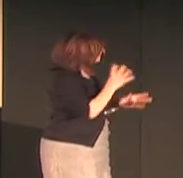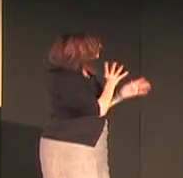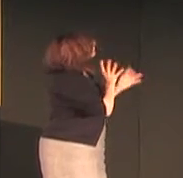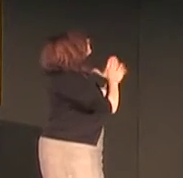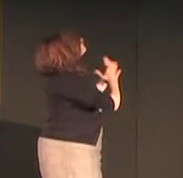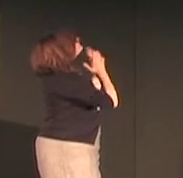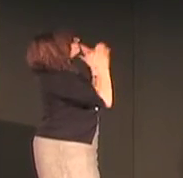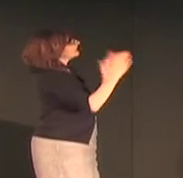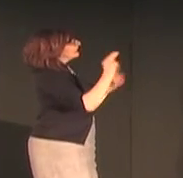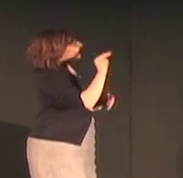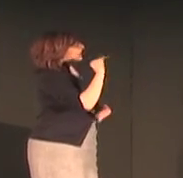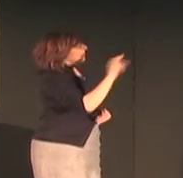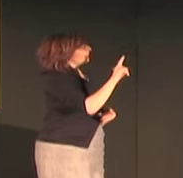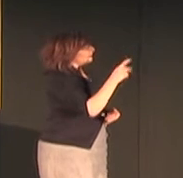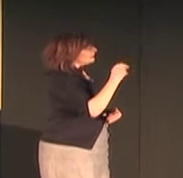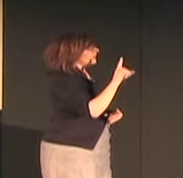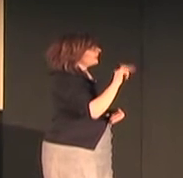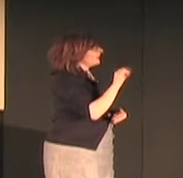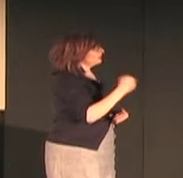lipstick and nail polish